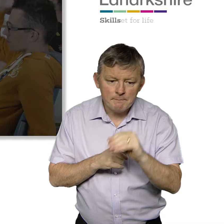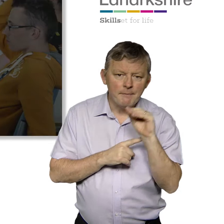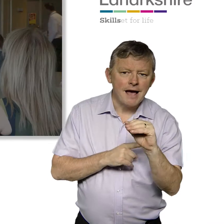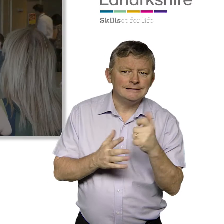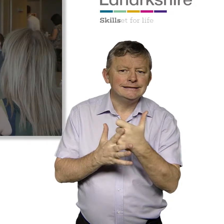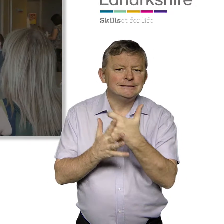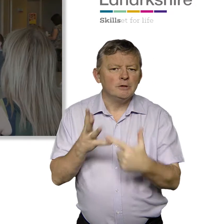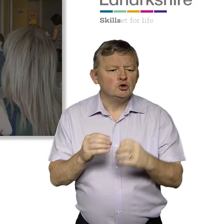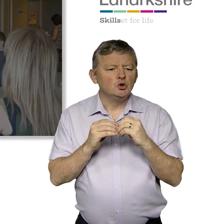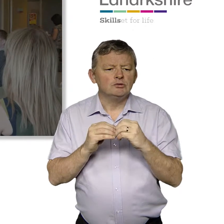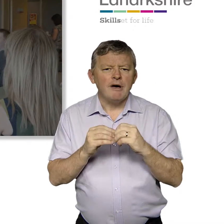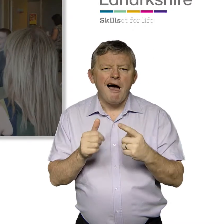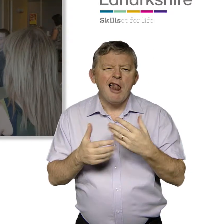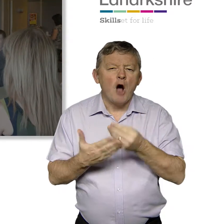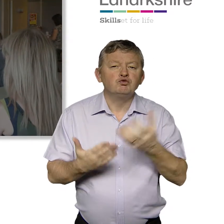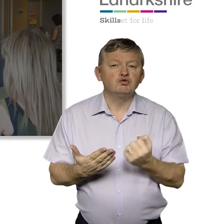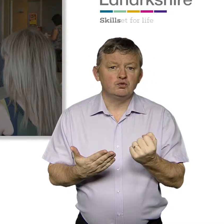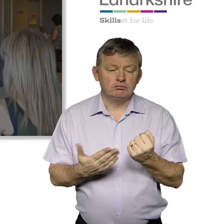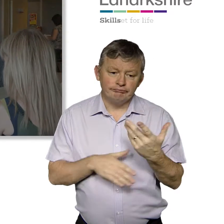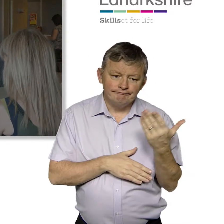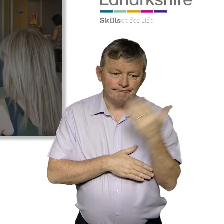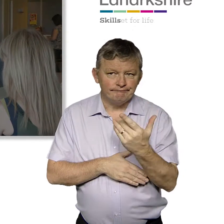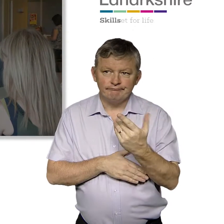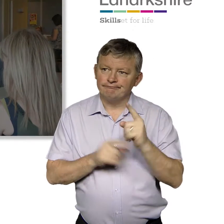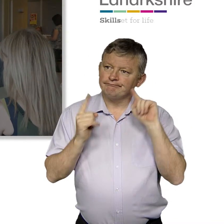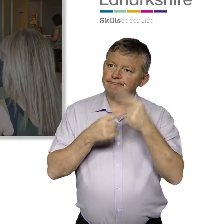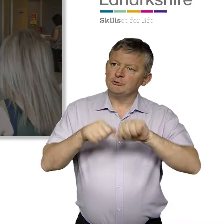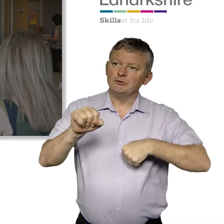applying for disabled students' allowance, attending graduation ceremony.